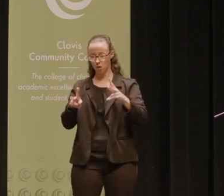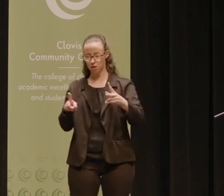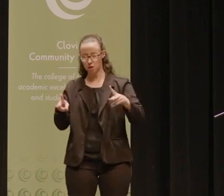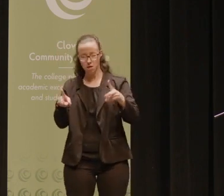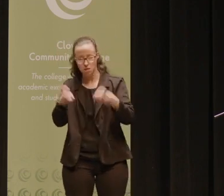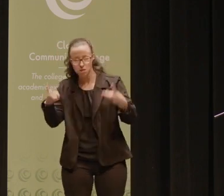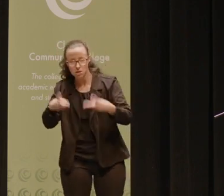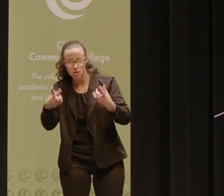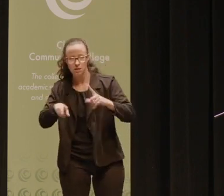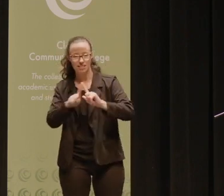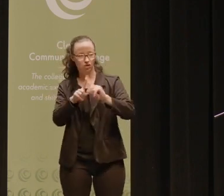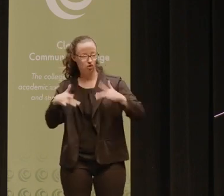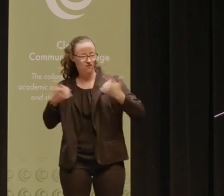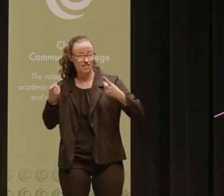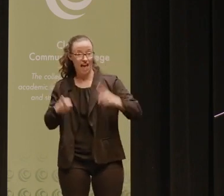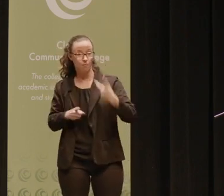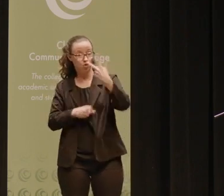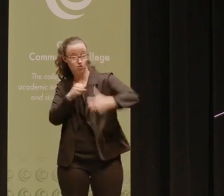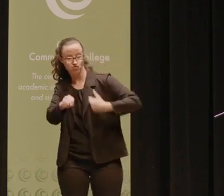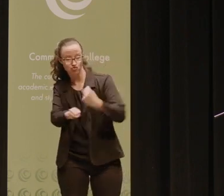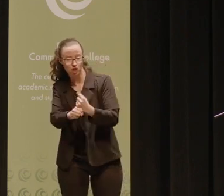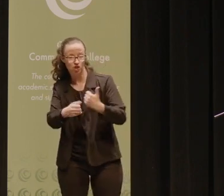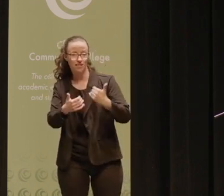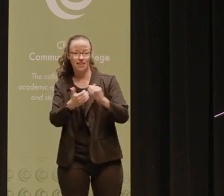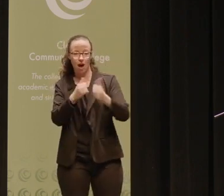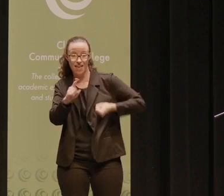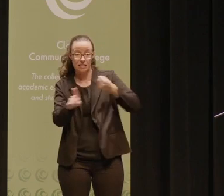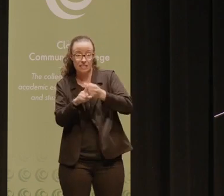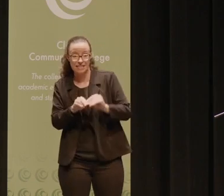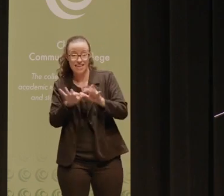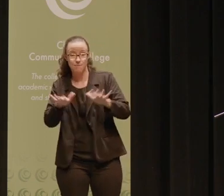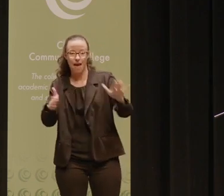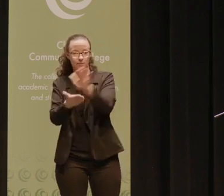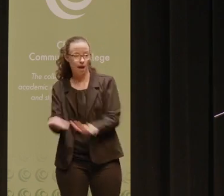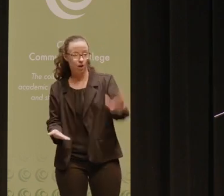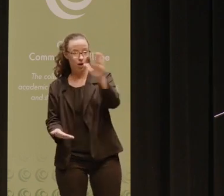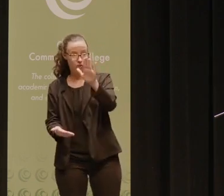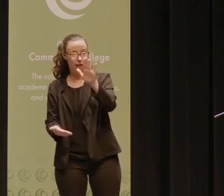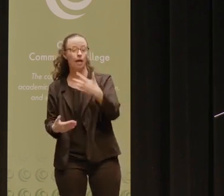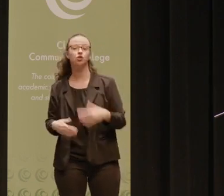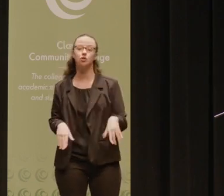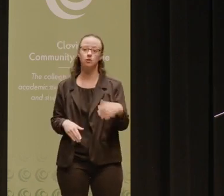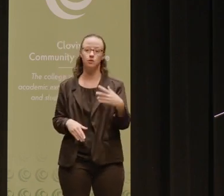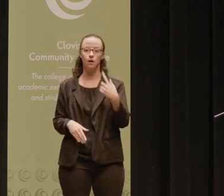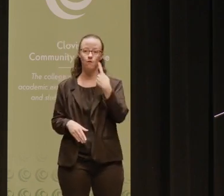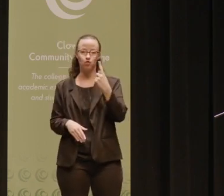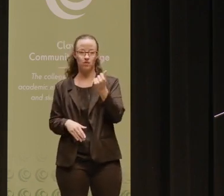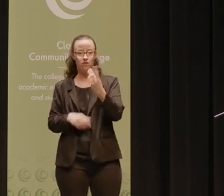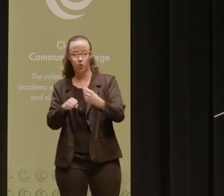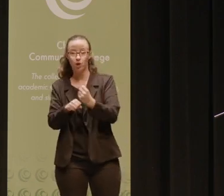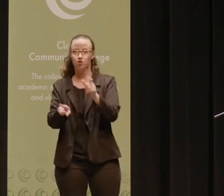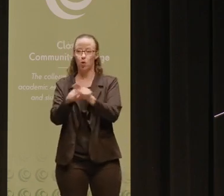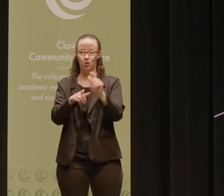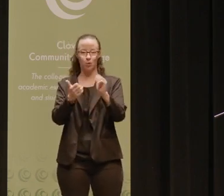events that have happened over the past three years that have had an impact on higher education and, you know, for the past three years and in